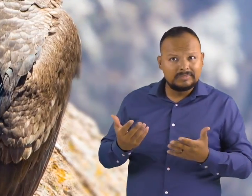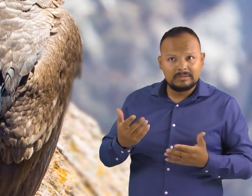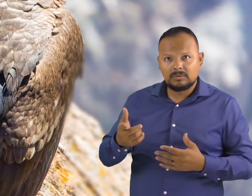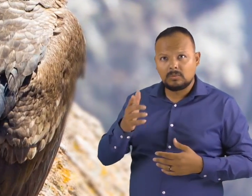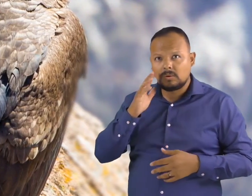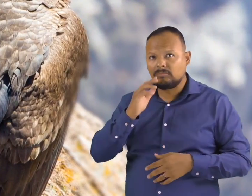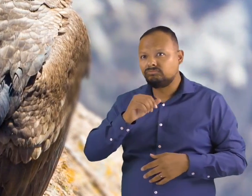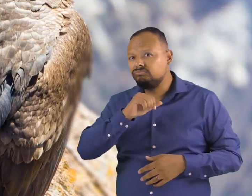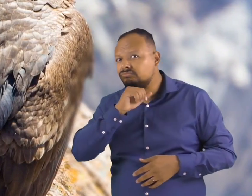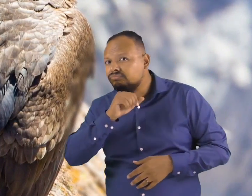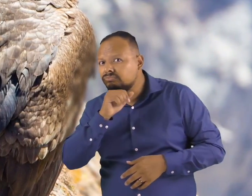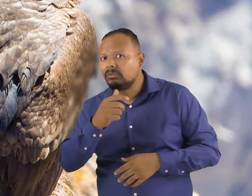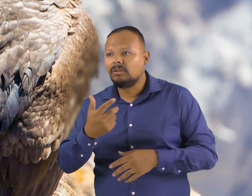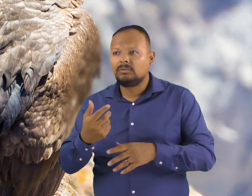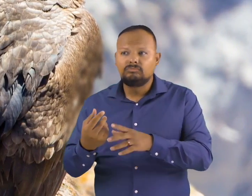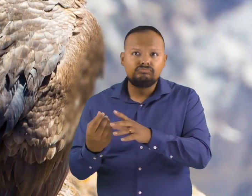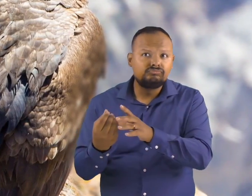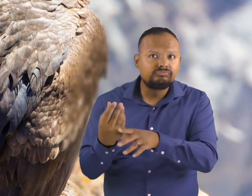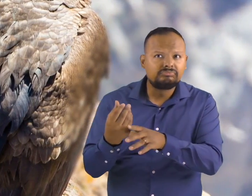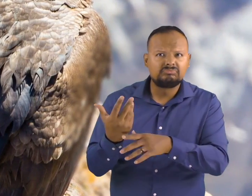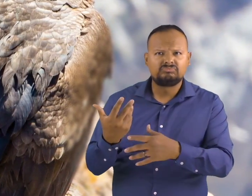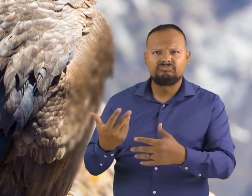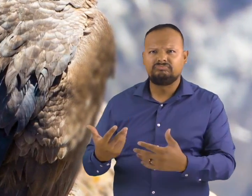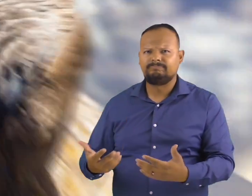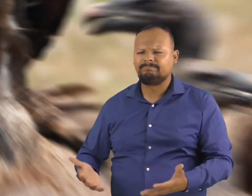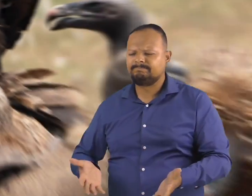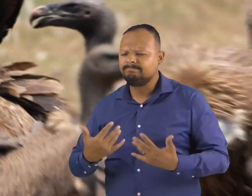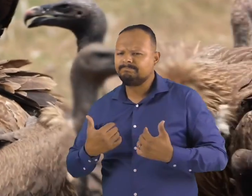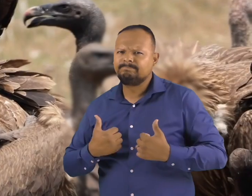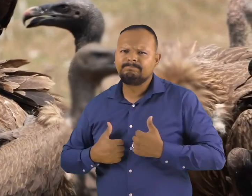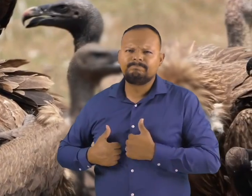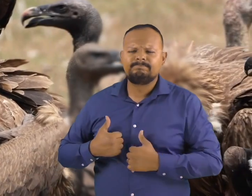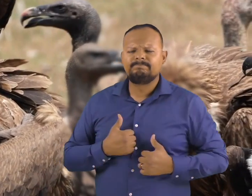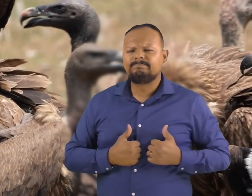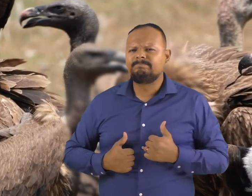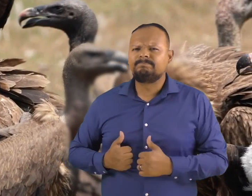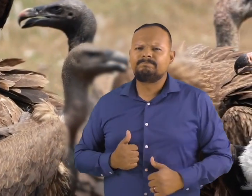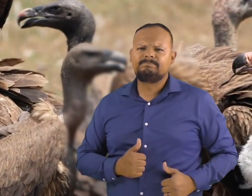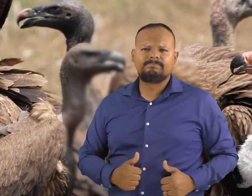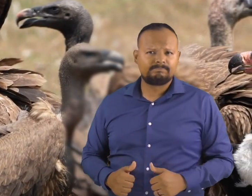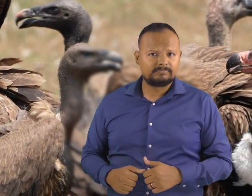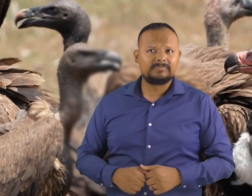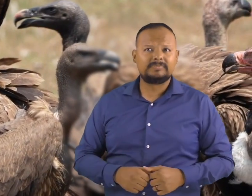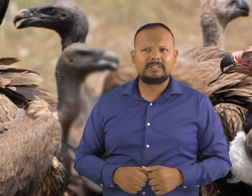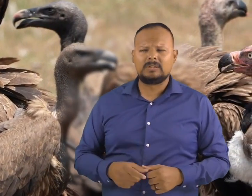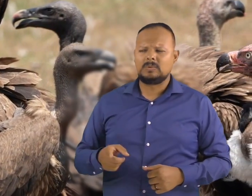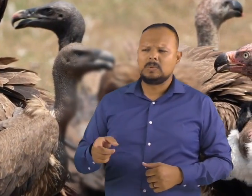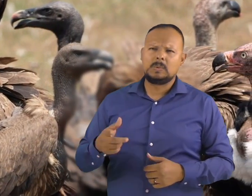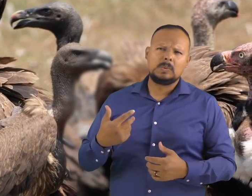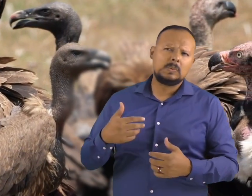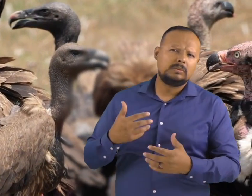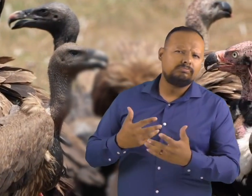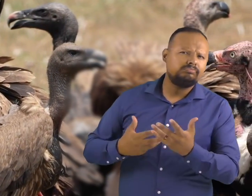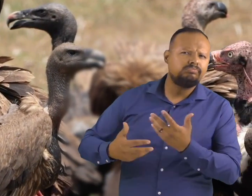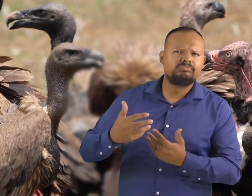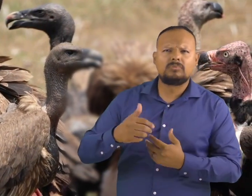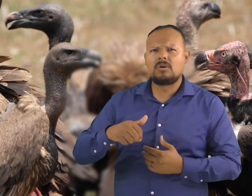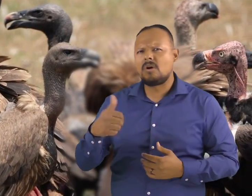animals and like being around other condors. In fact, they can form strong bonds with each other, just like you